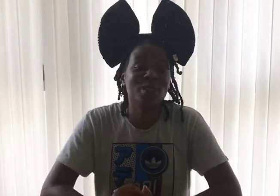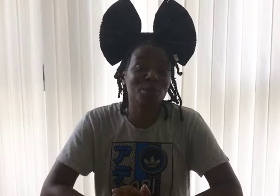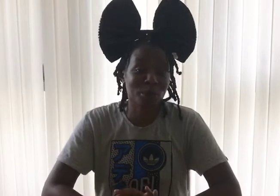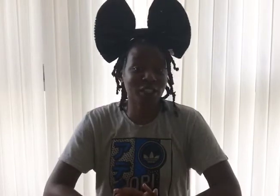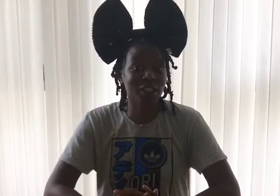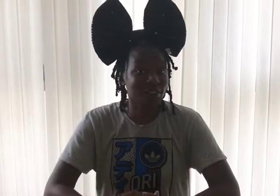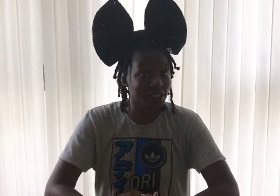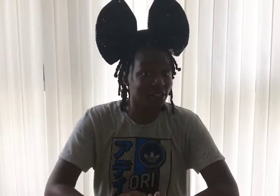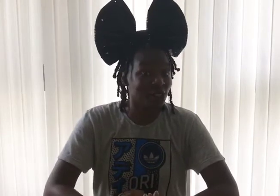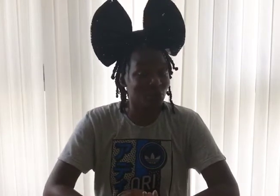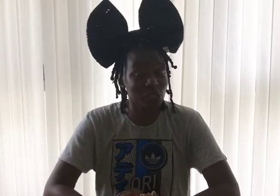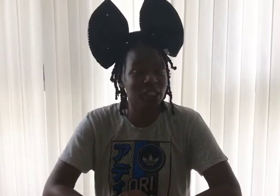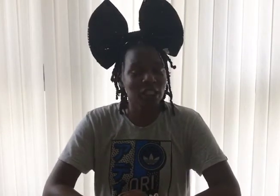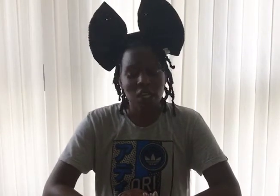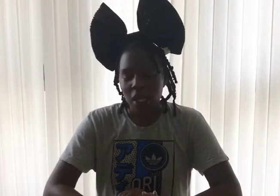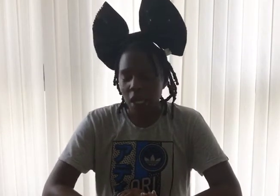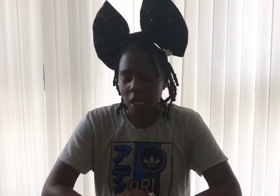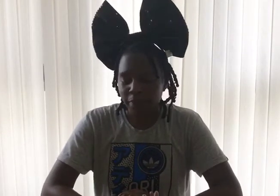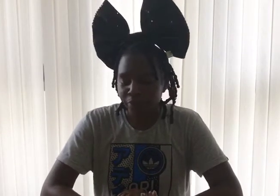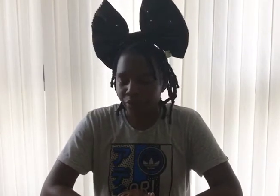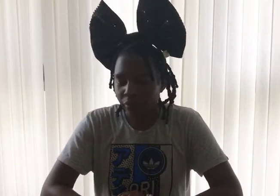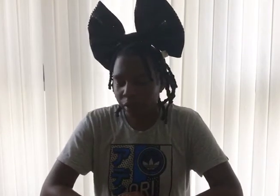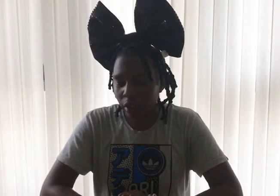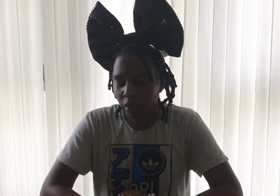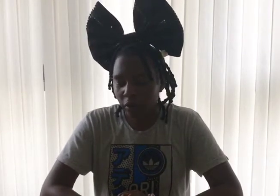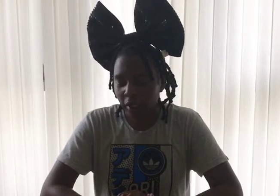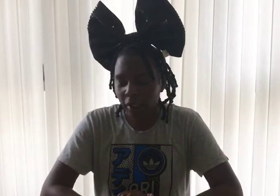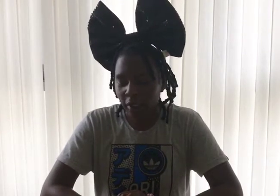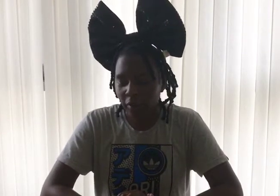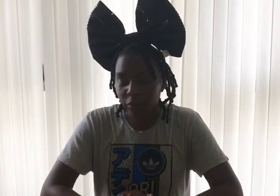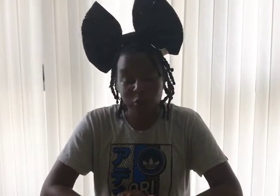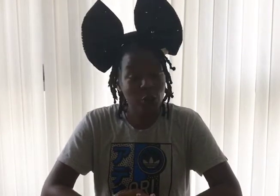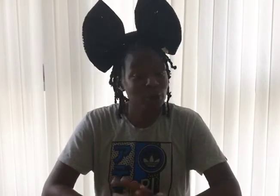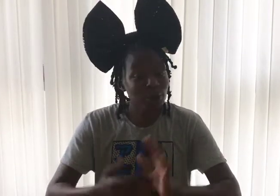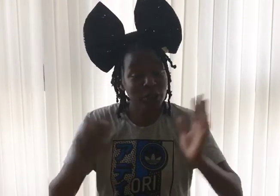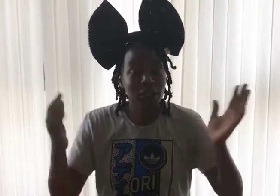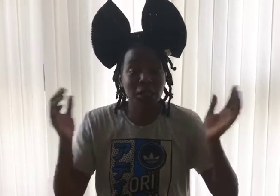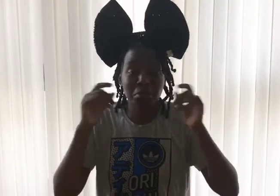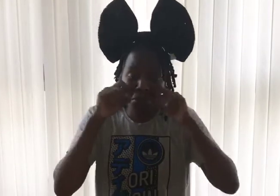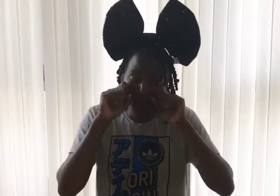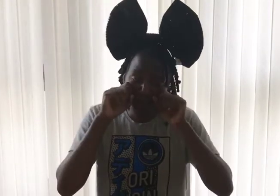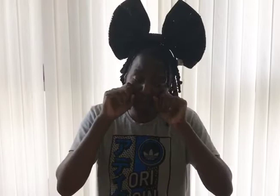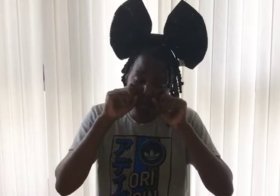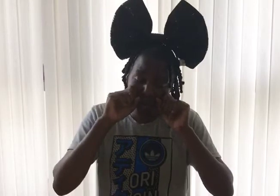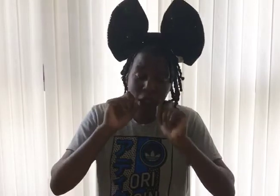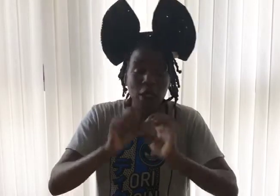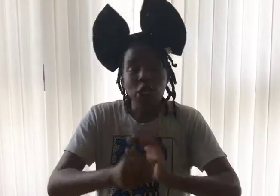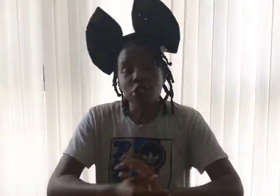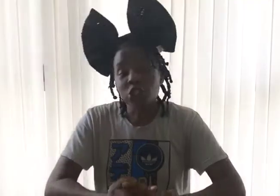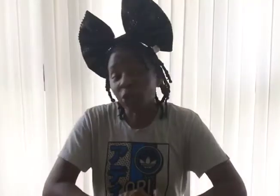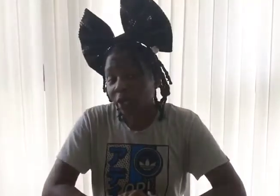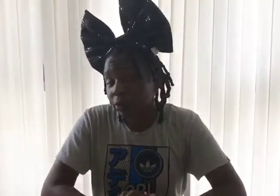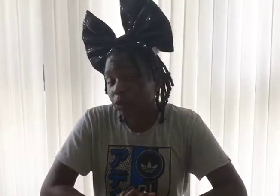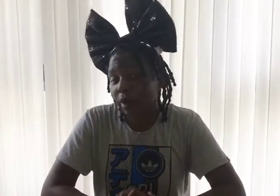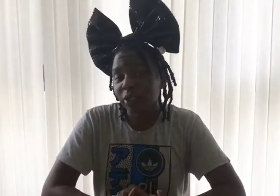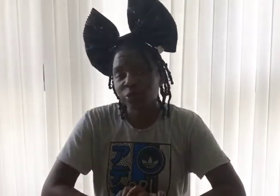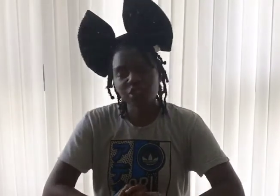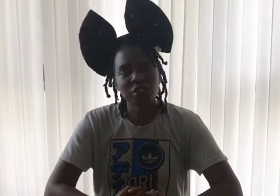sporting event this week. There was no sports day, so it was replaced with just a